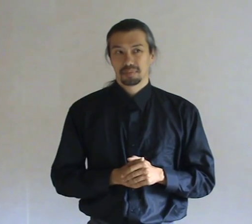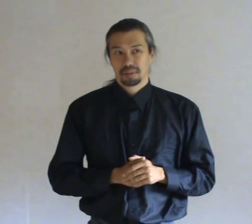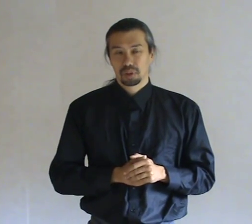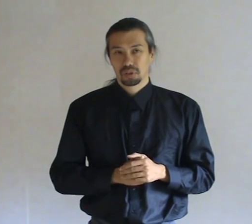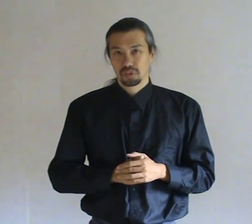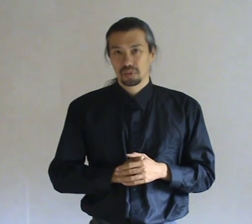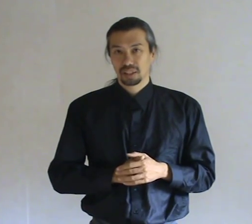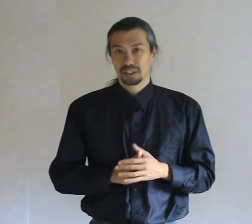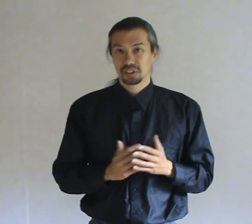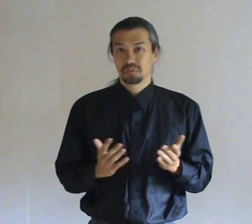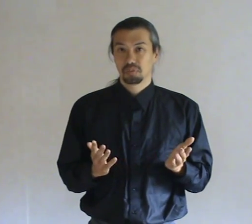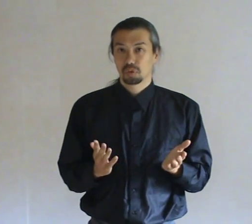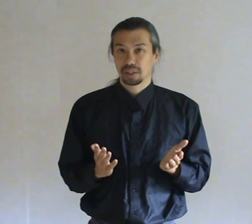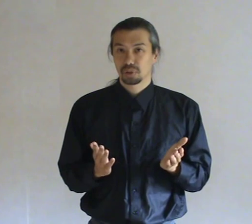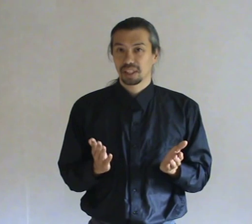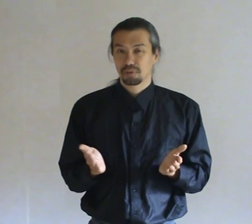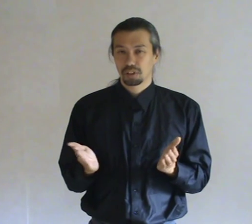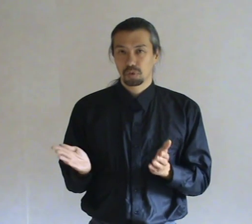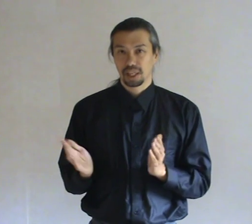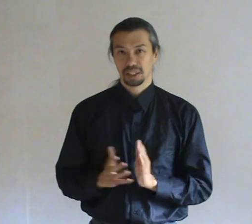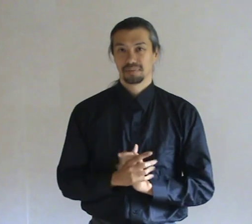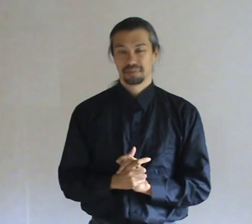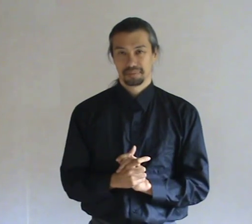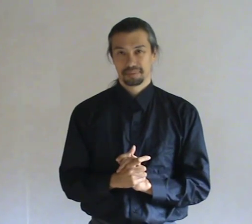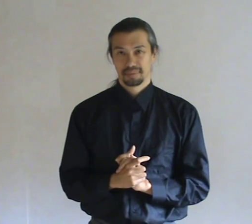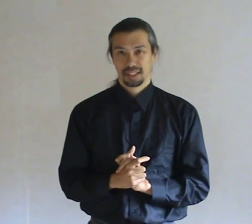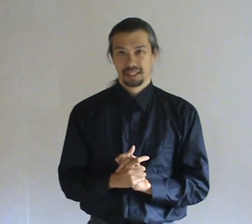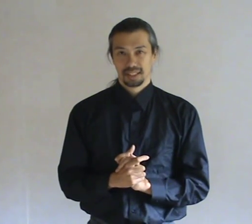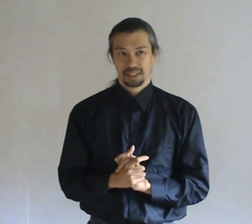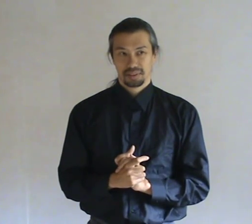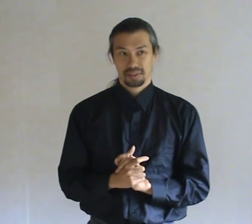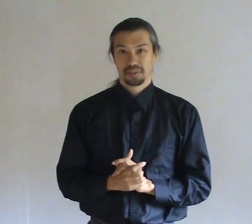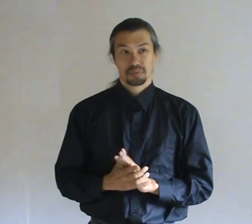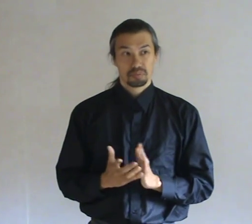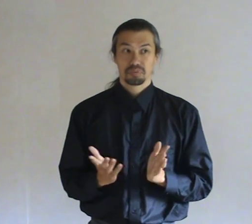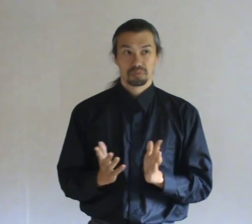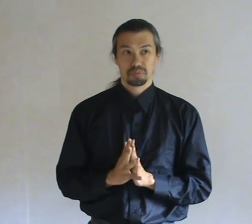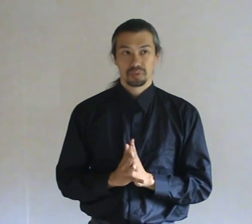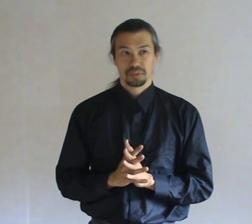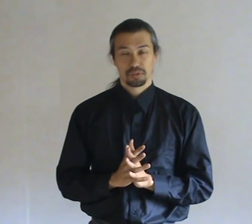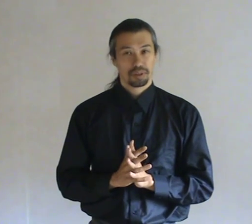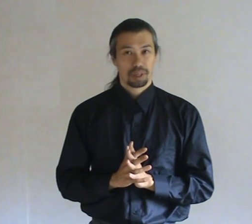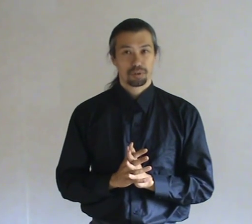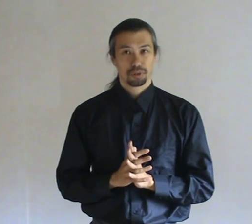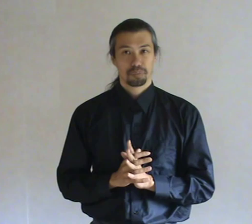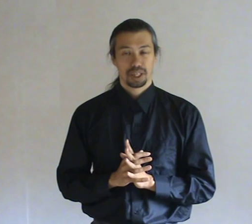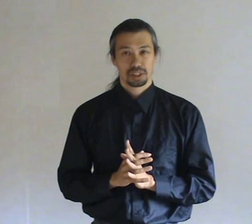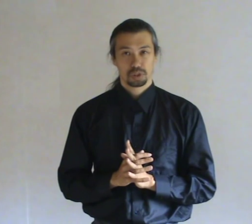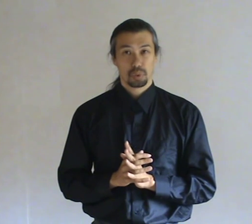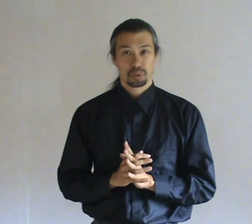Because they are just trying to set things right. It is a very powerful combination to work